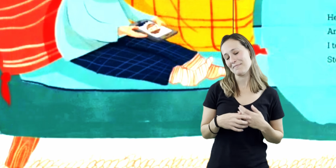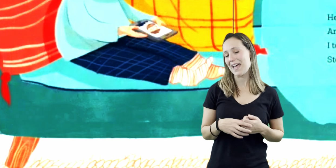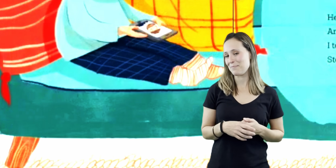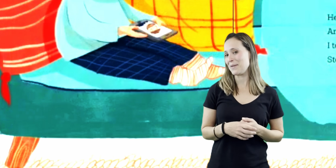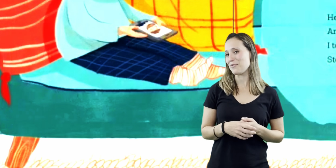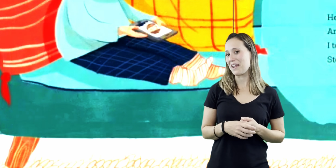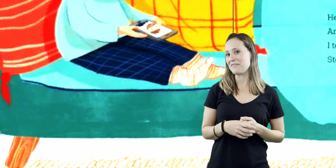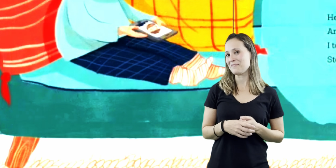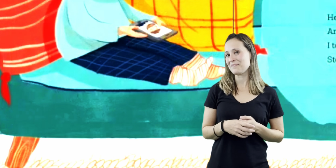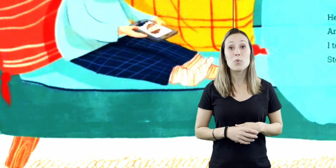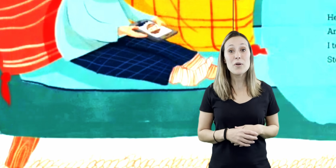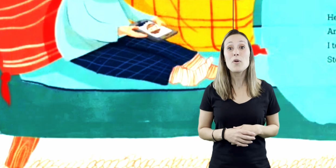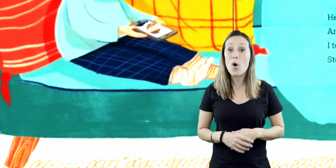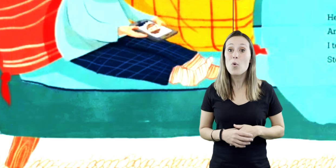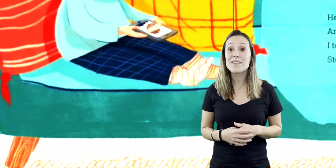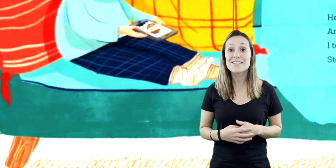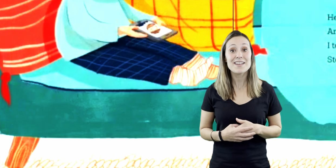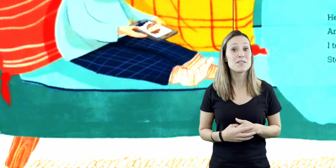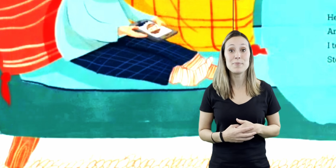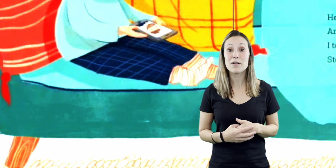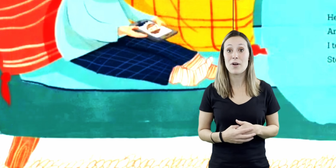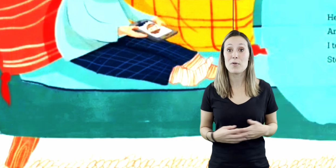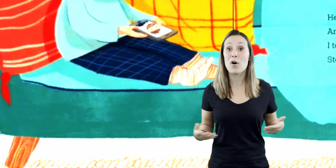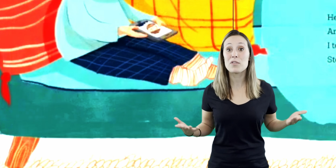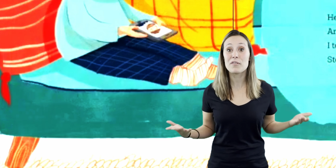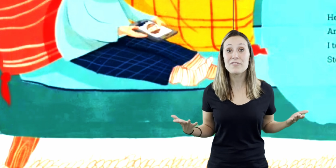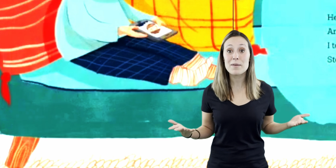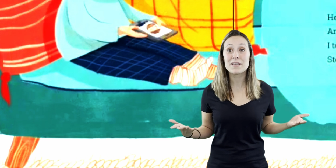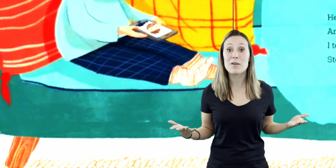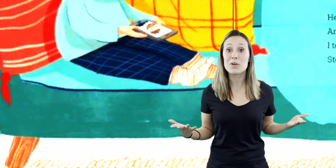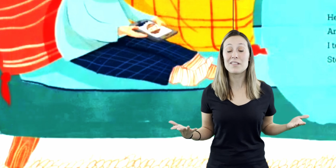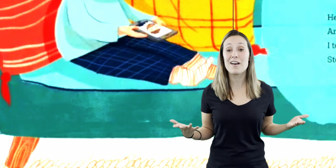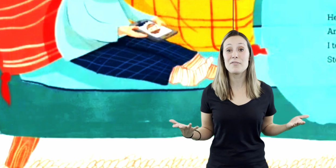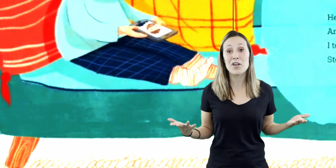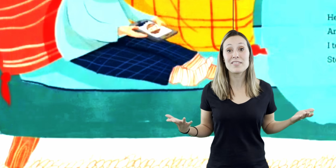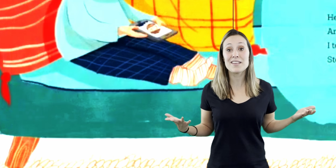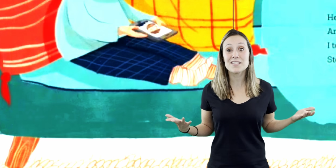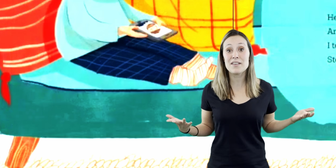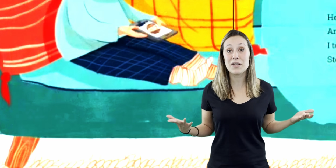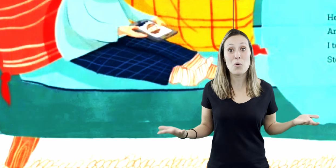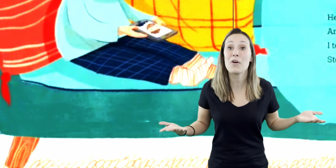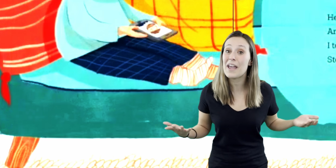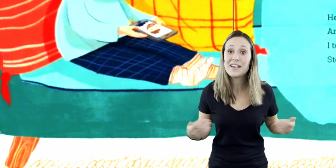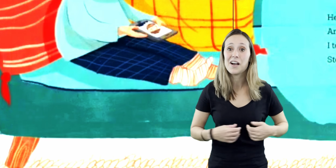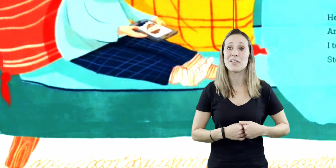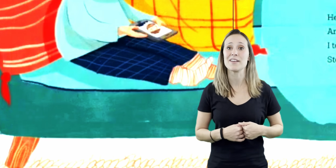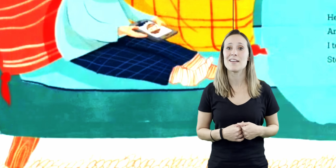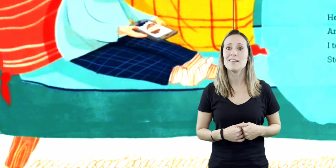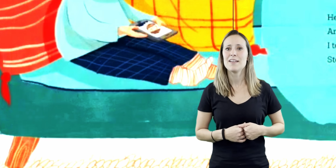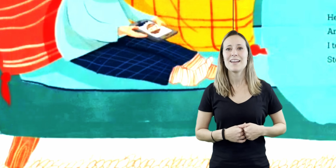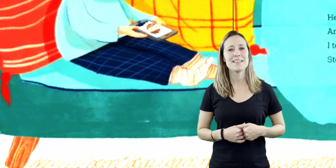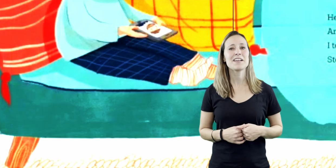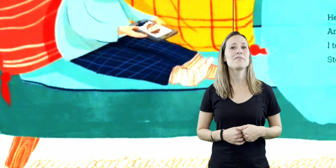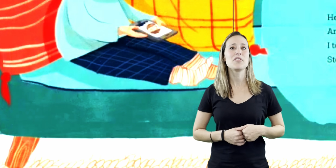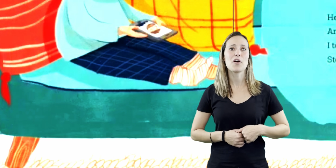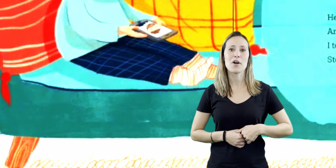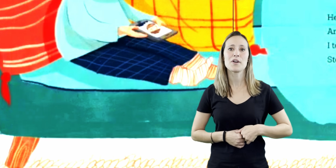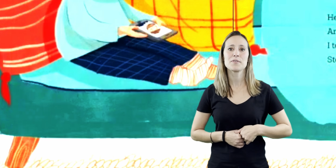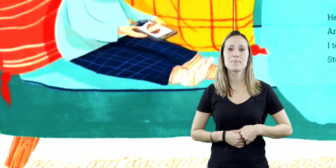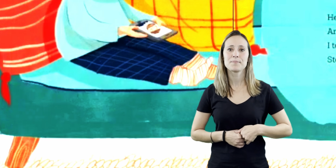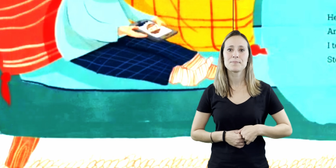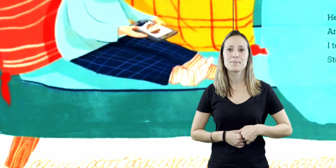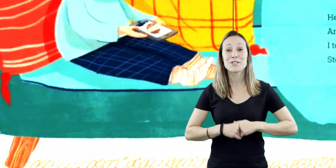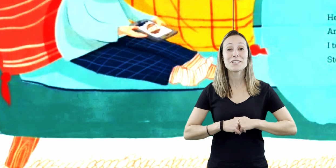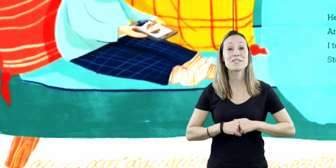safe and be brave. We don't always get to be around all of our family that we love on Thanksgiving or any holiday. And that can feel